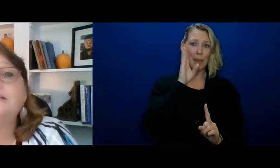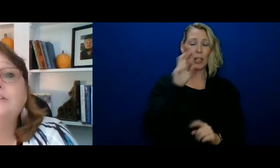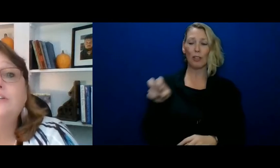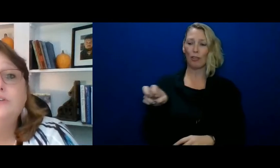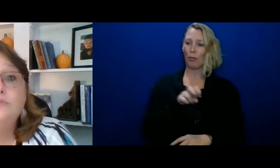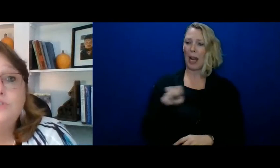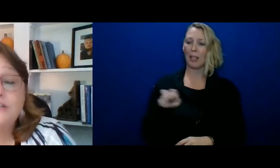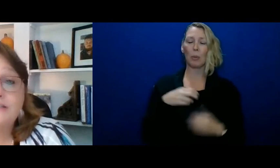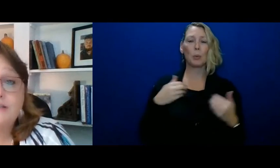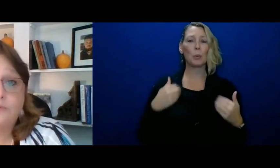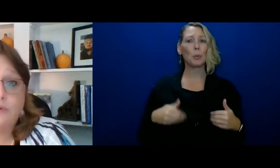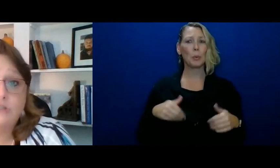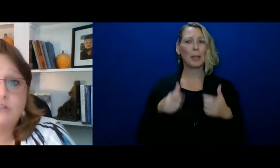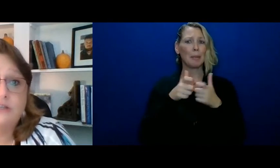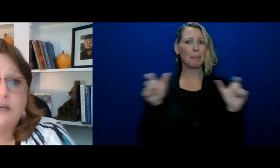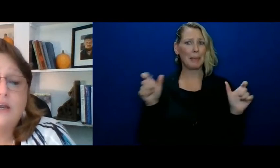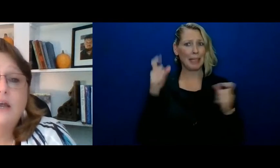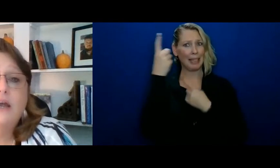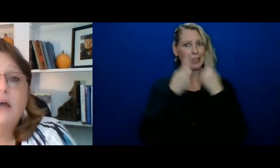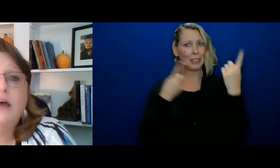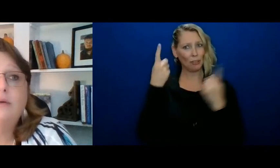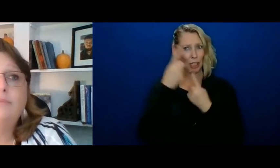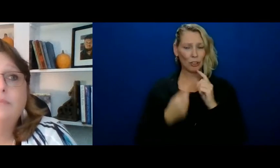is a huge consideration.